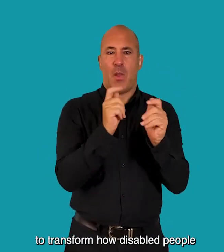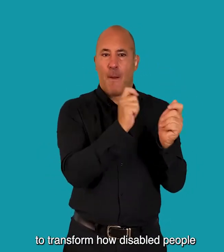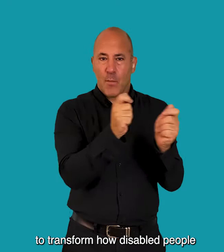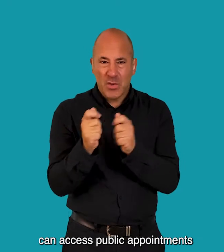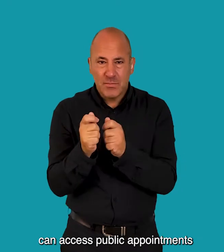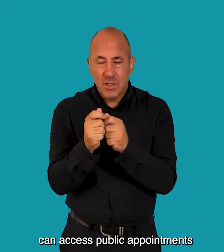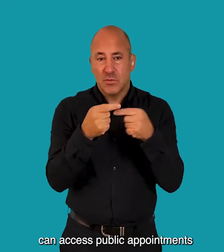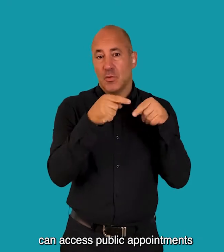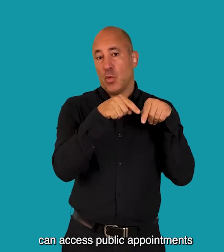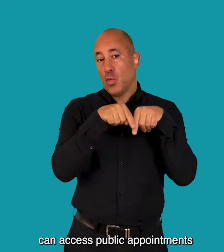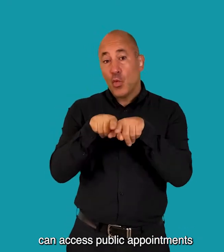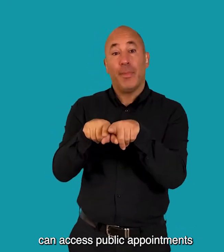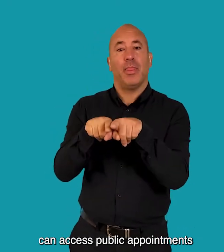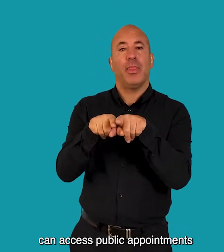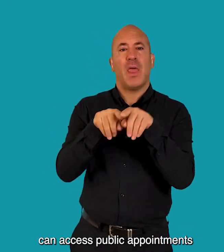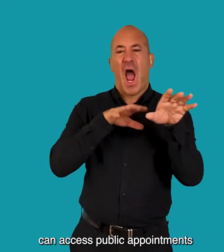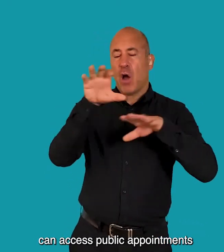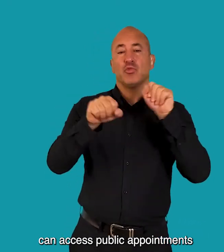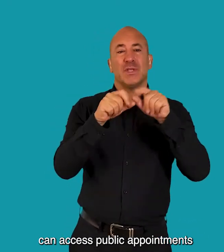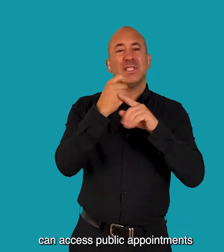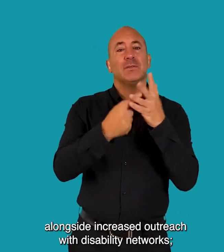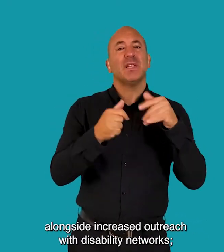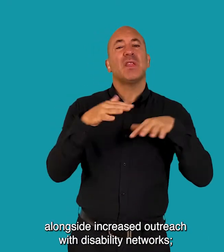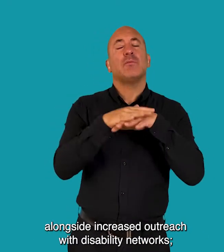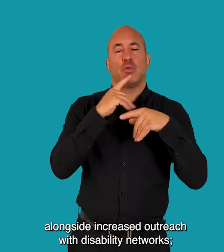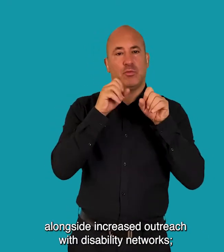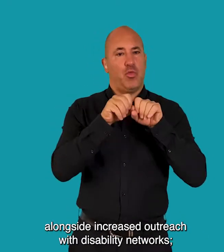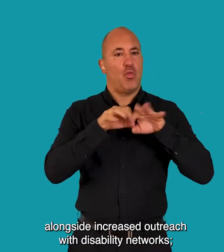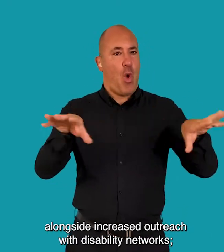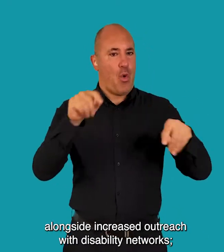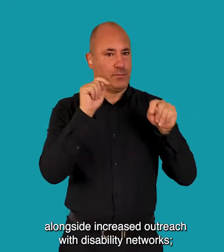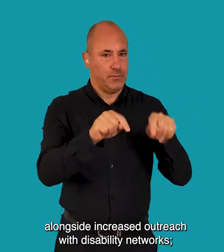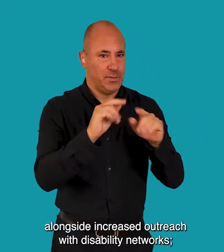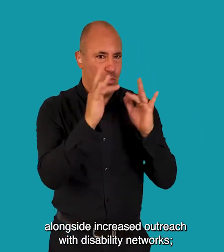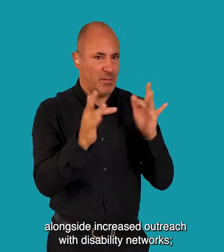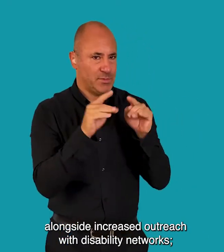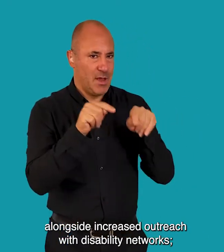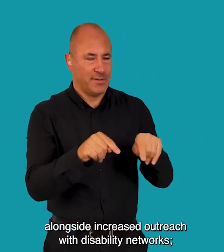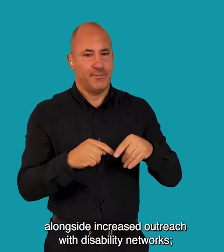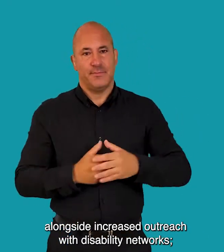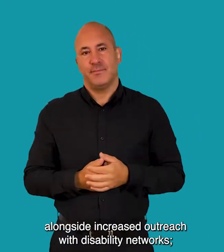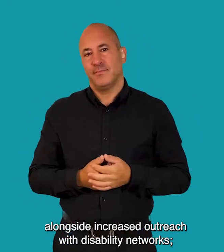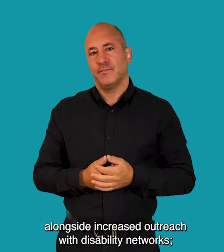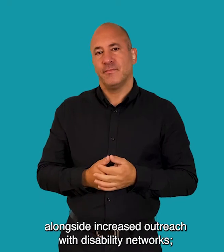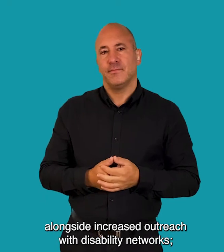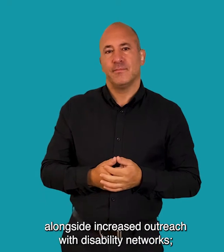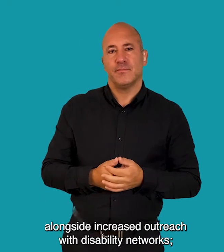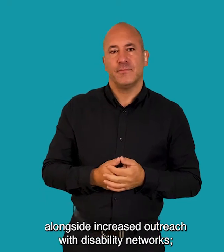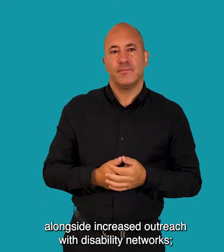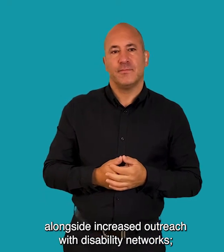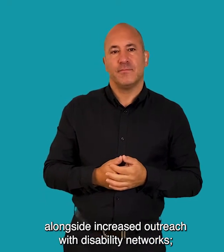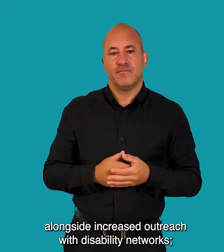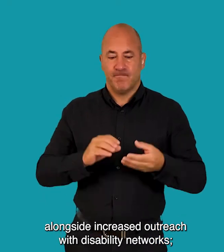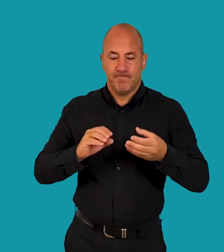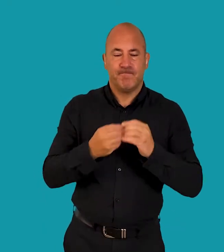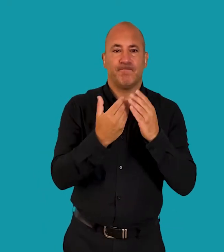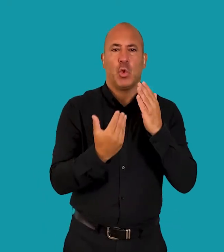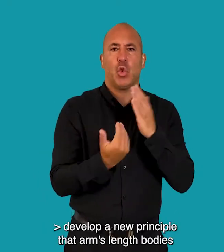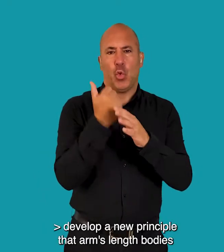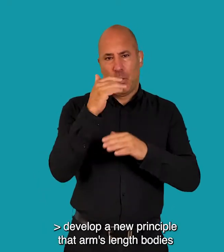people can access public appointments Alongside increased outreach with disability networks